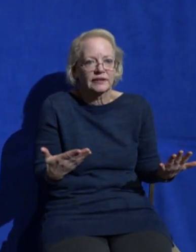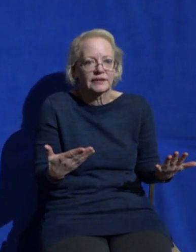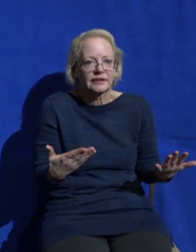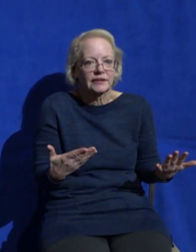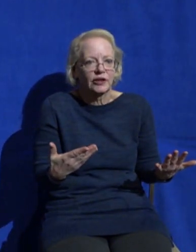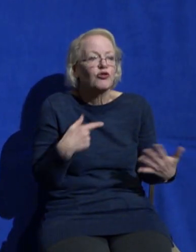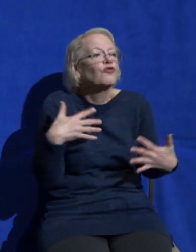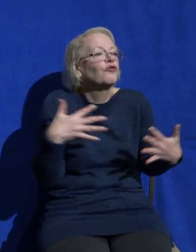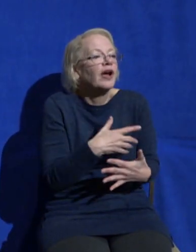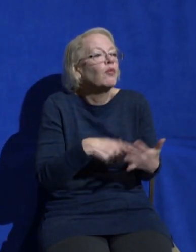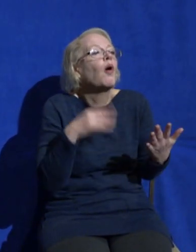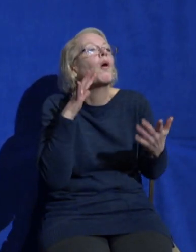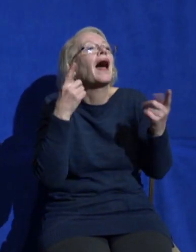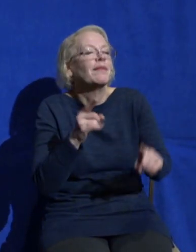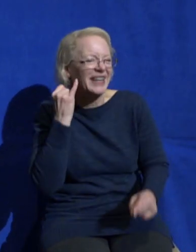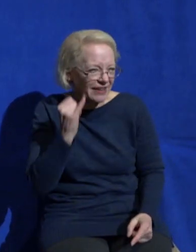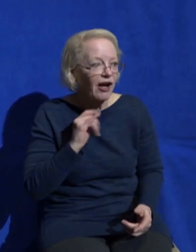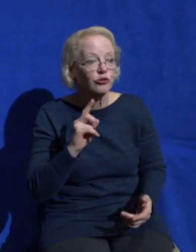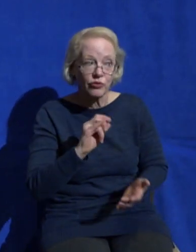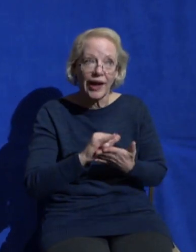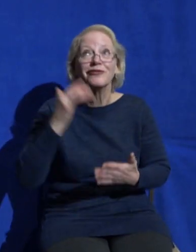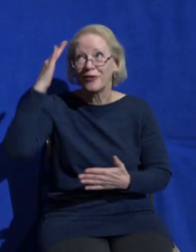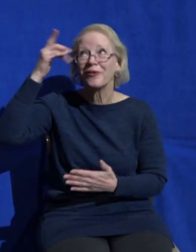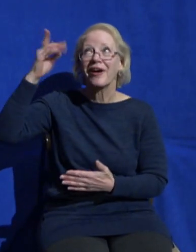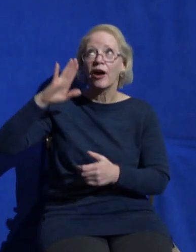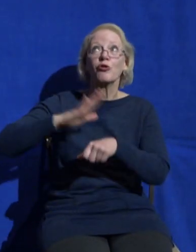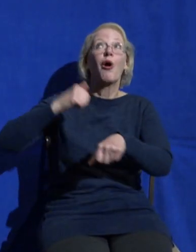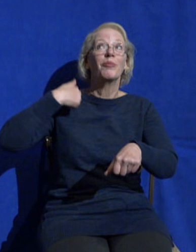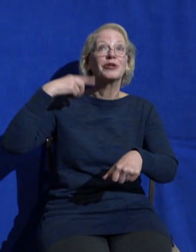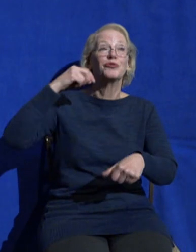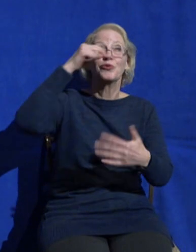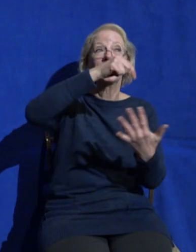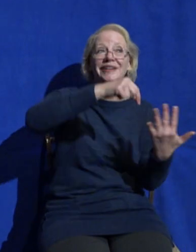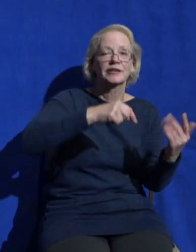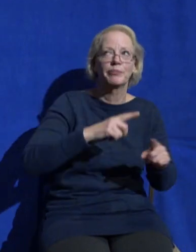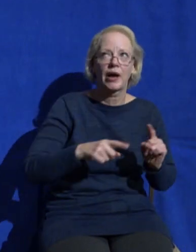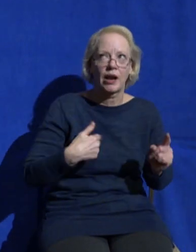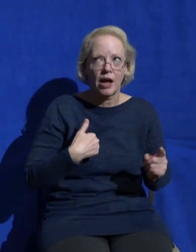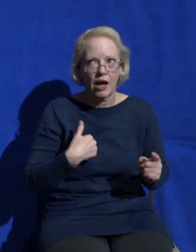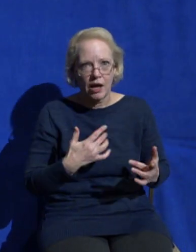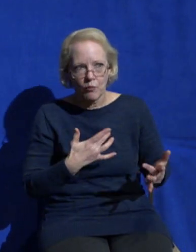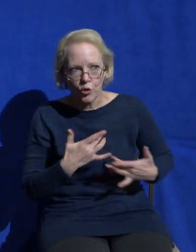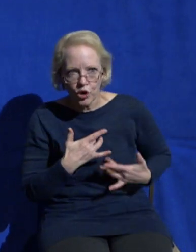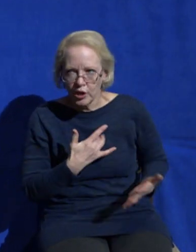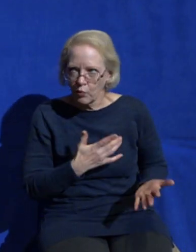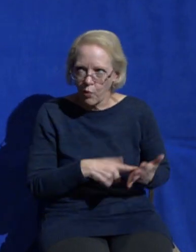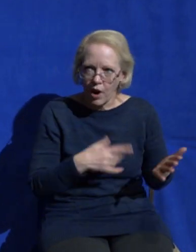if you do it or you worry you worry that you don't have what it takes